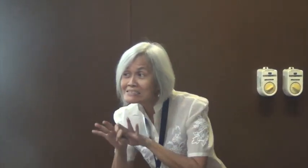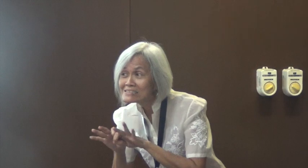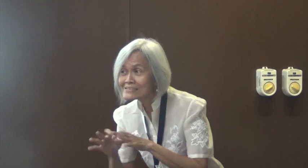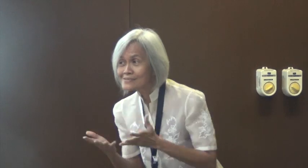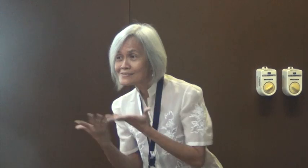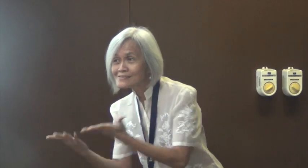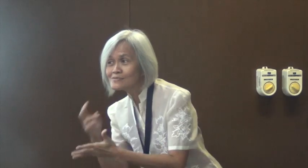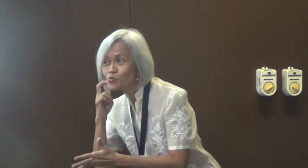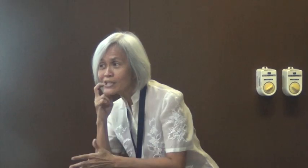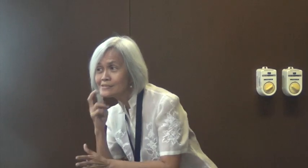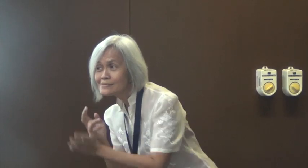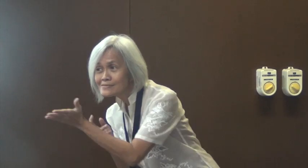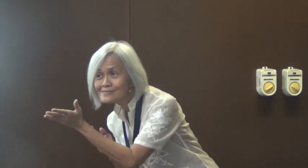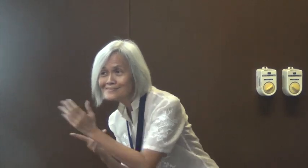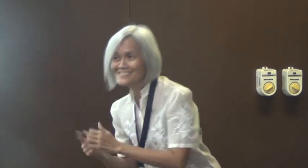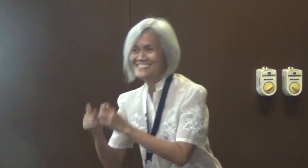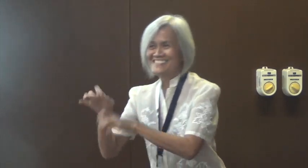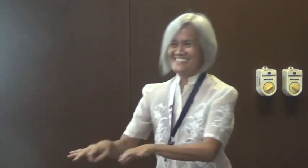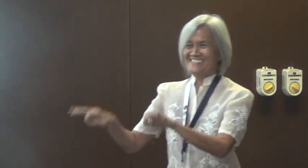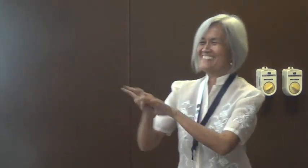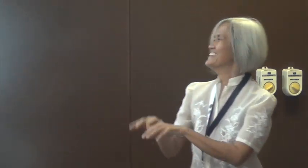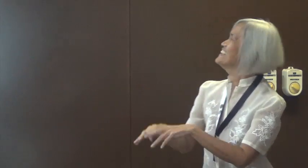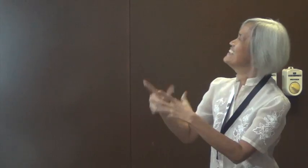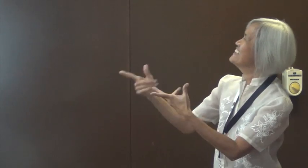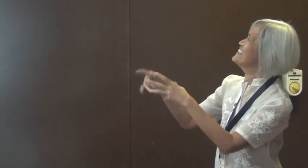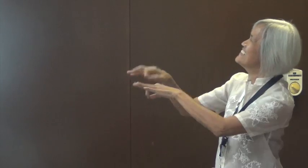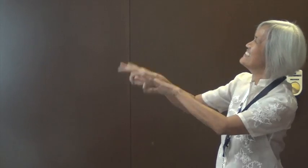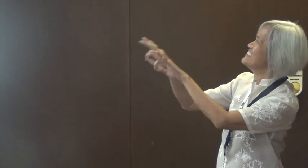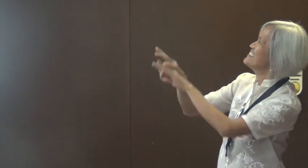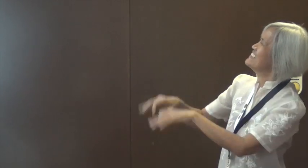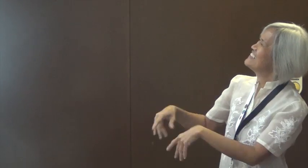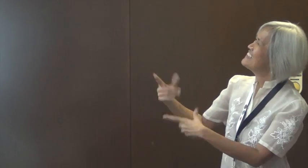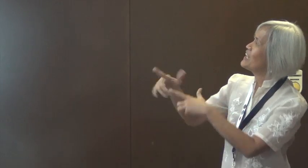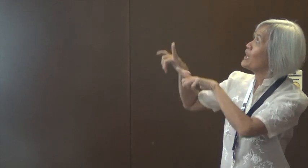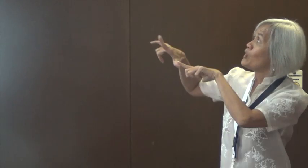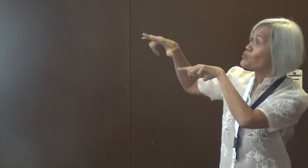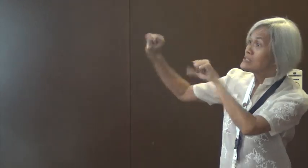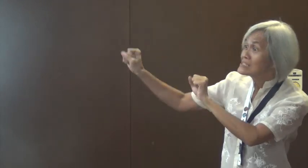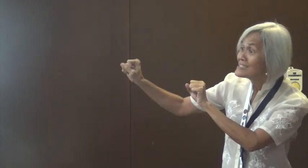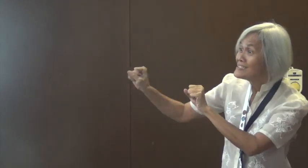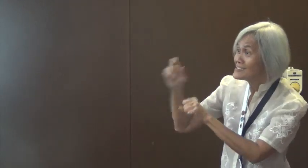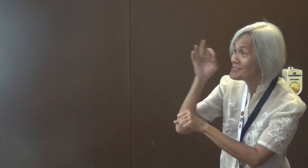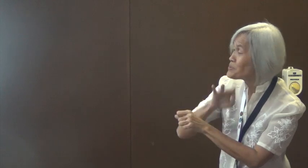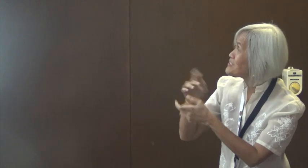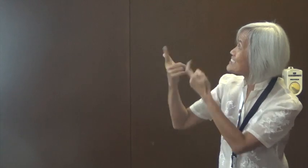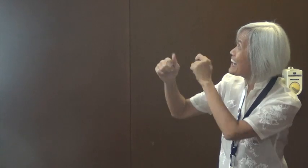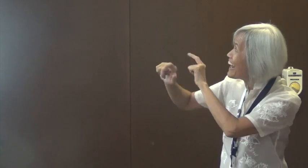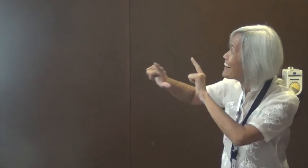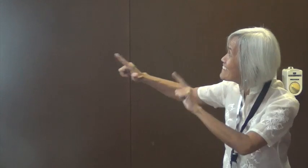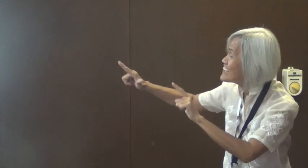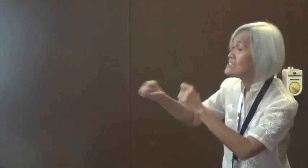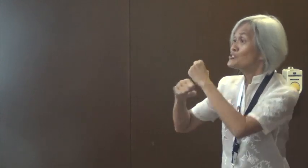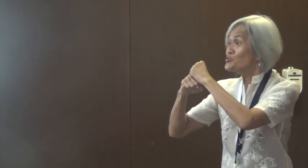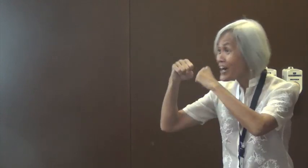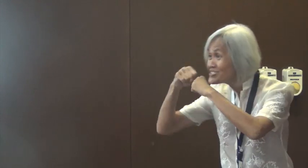research is needed for the linguistics of Filipino sign language,